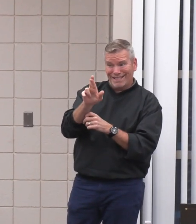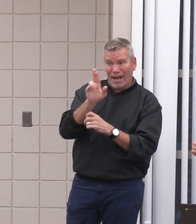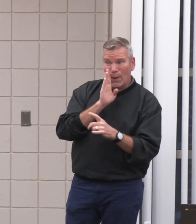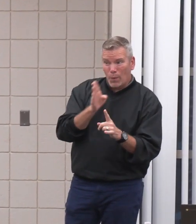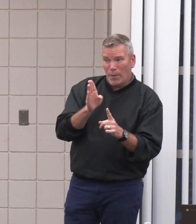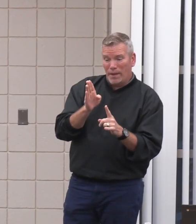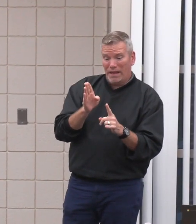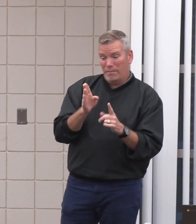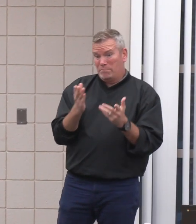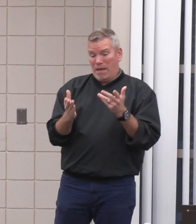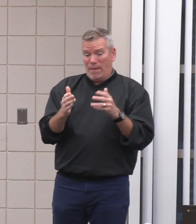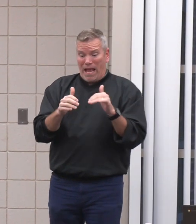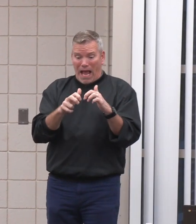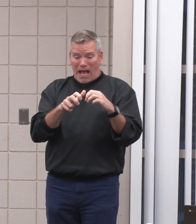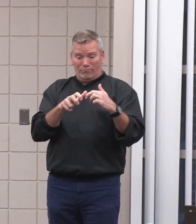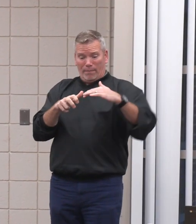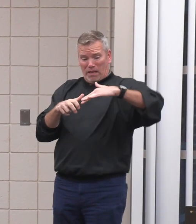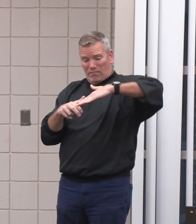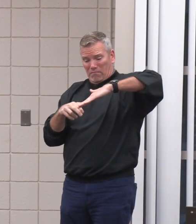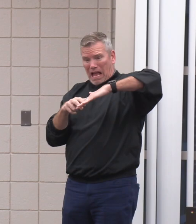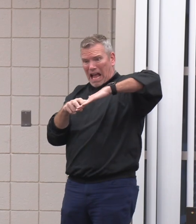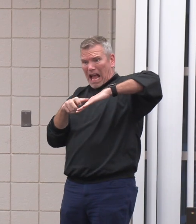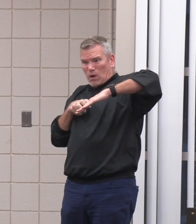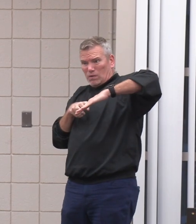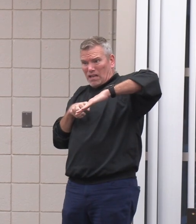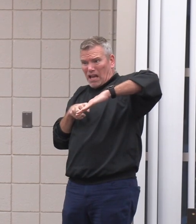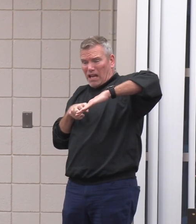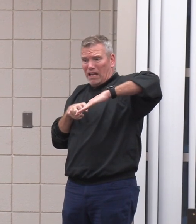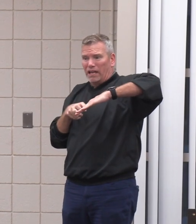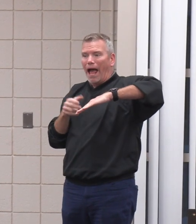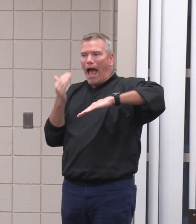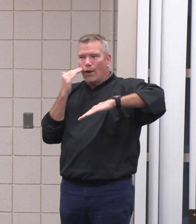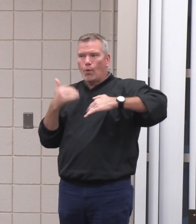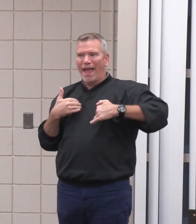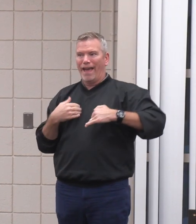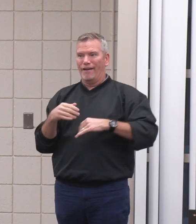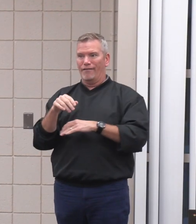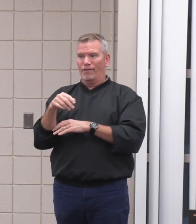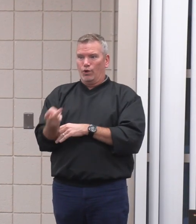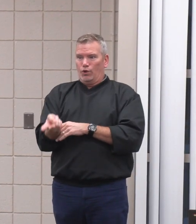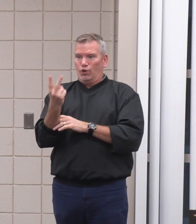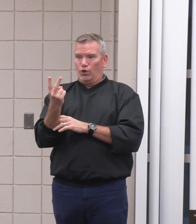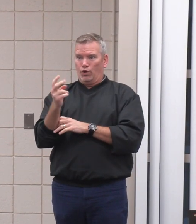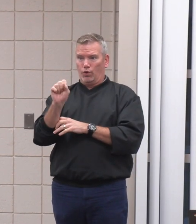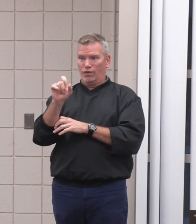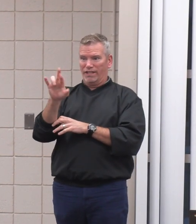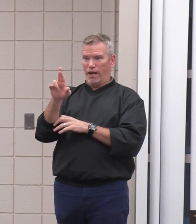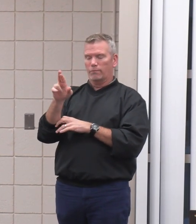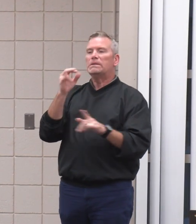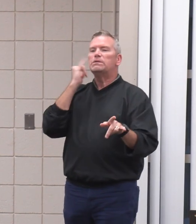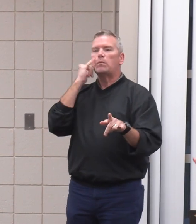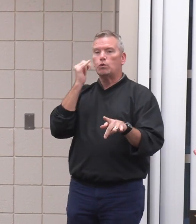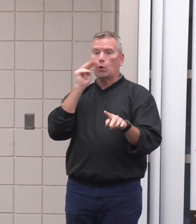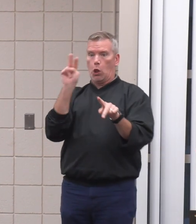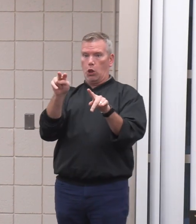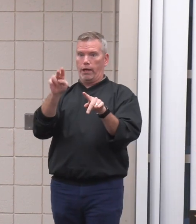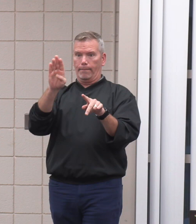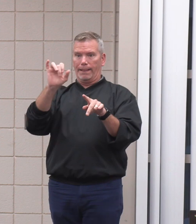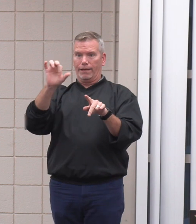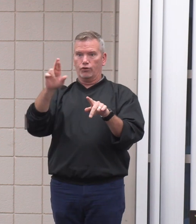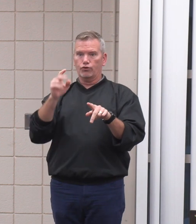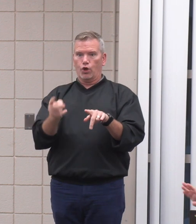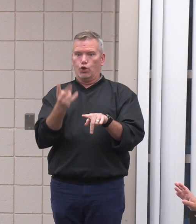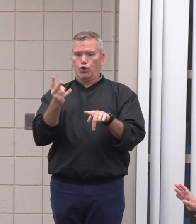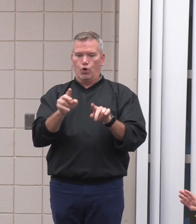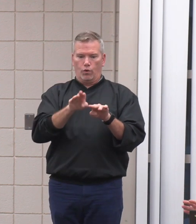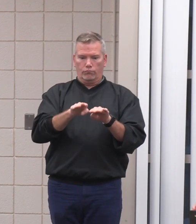outside of that, where you're coming up the front. I know we have two stairs in the front, so like if you were facing directly at the bleachers, that will go straight